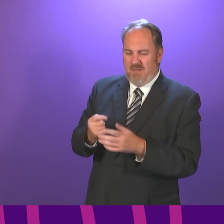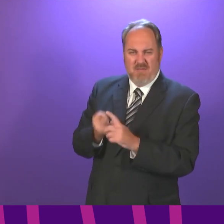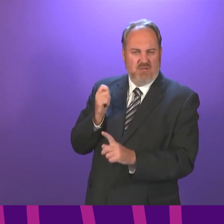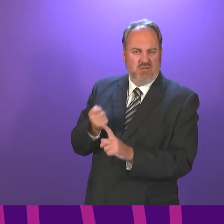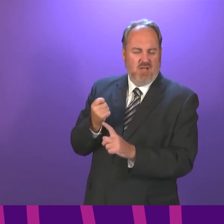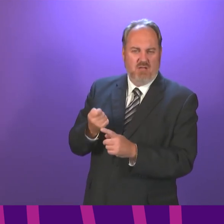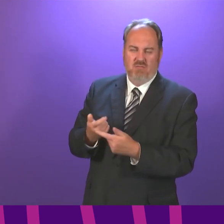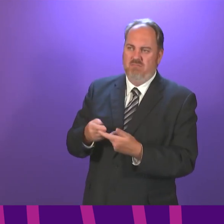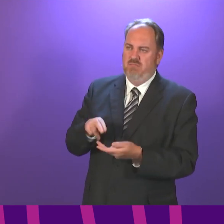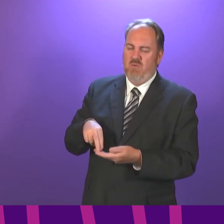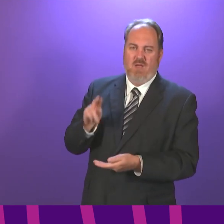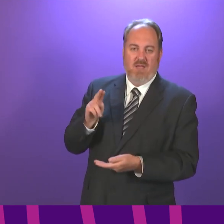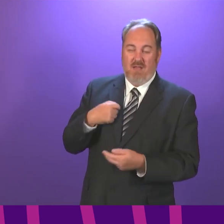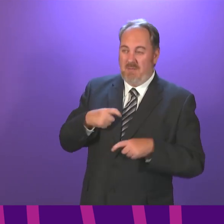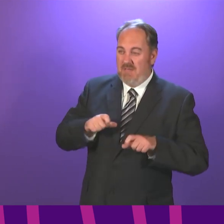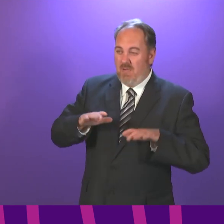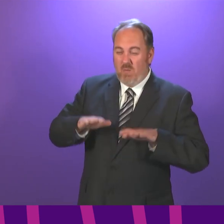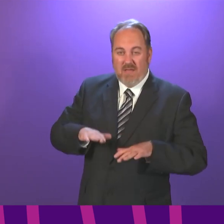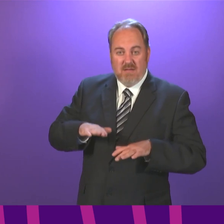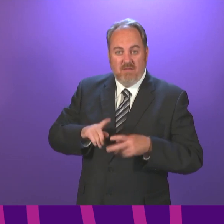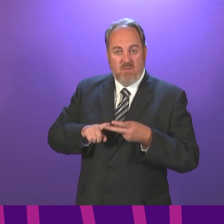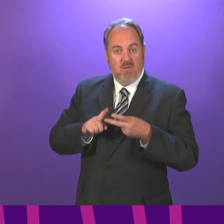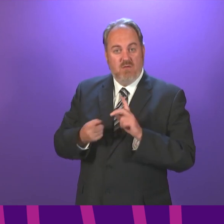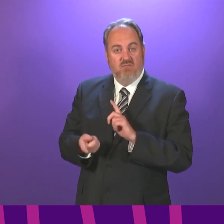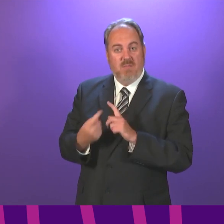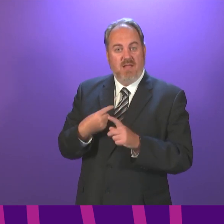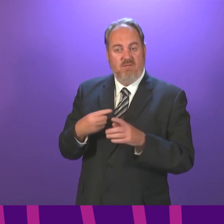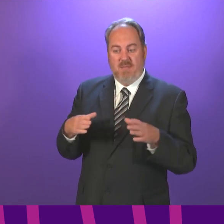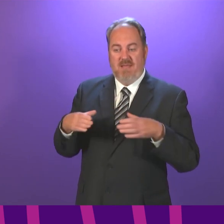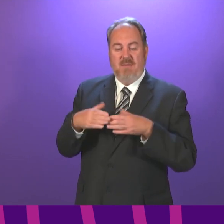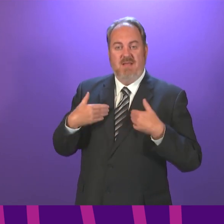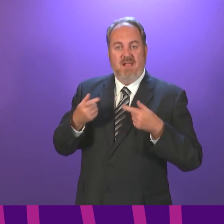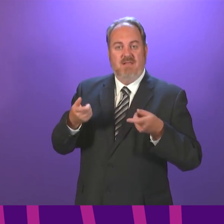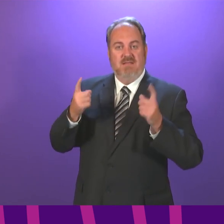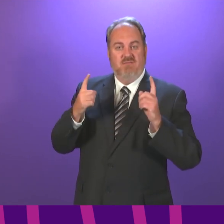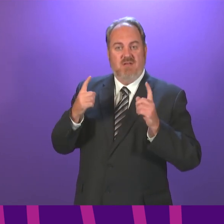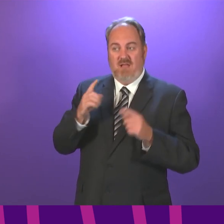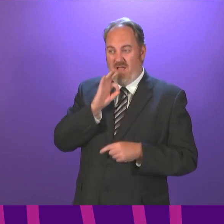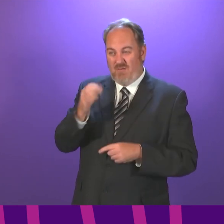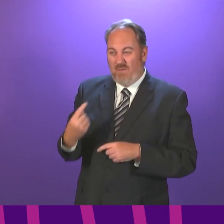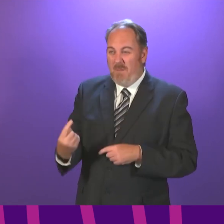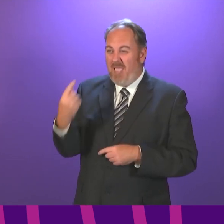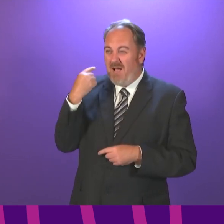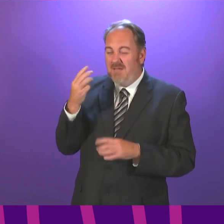I am still waiting for the response from the Cabinet sector for Health to my question to you last month.